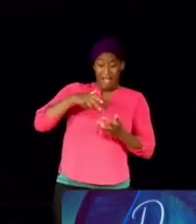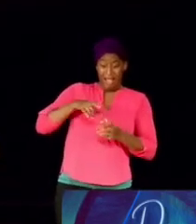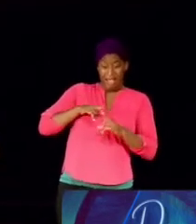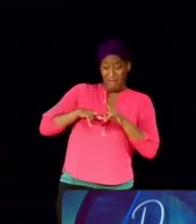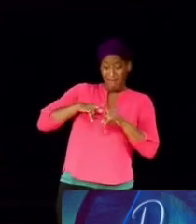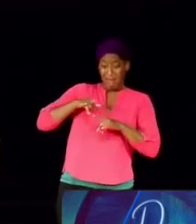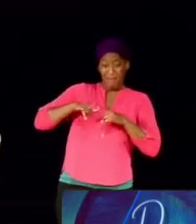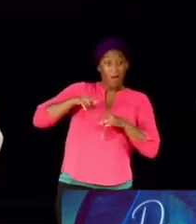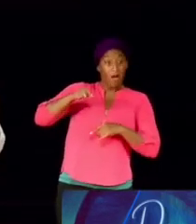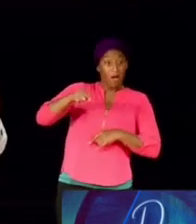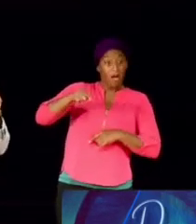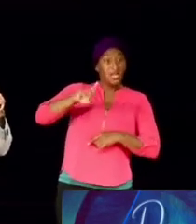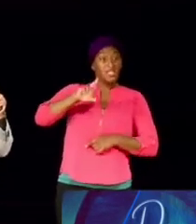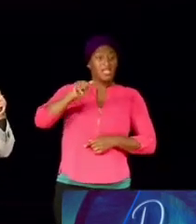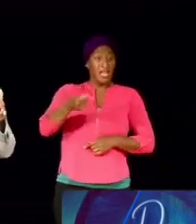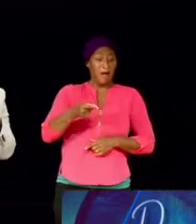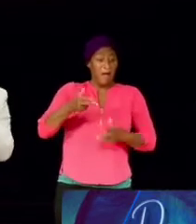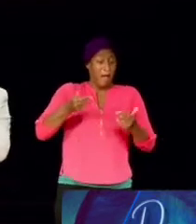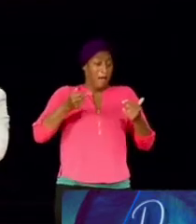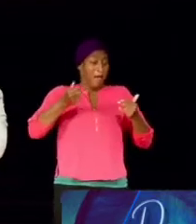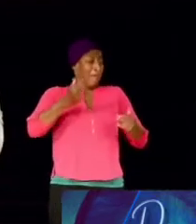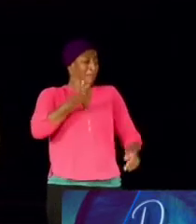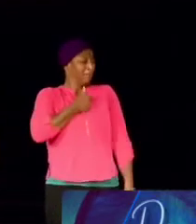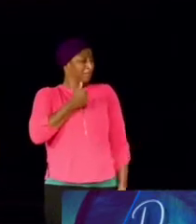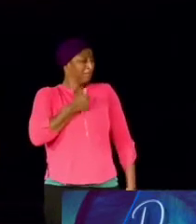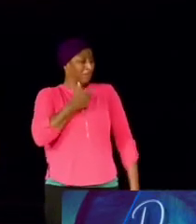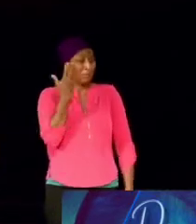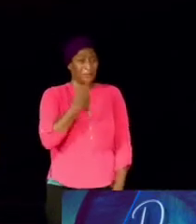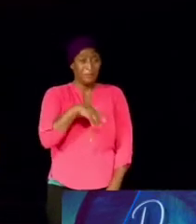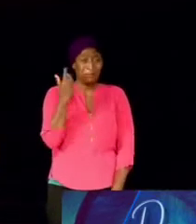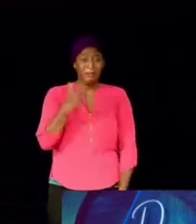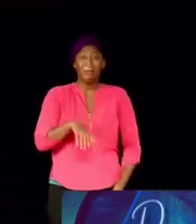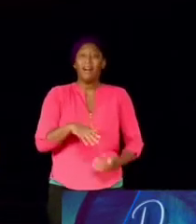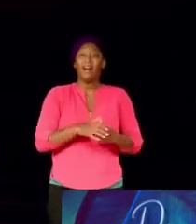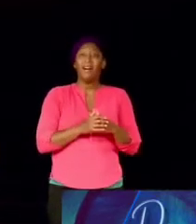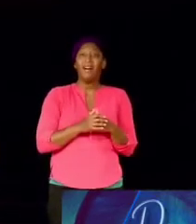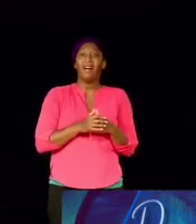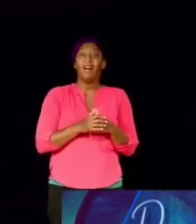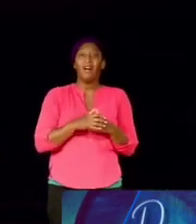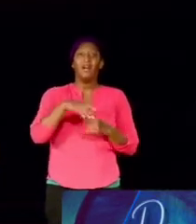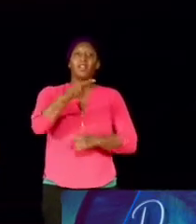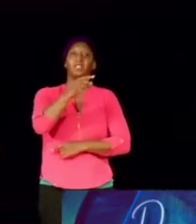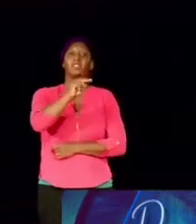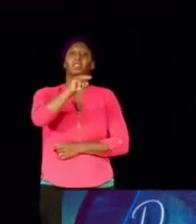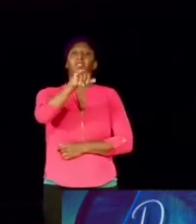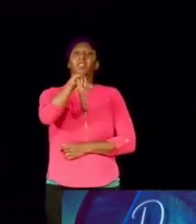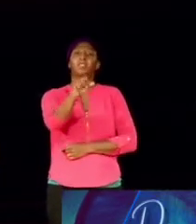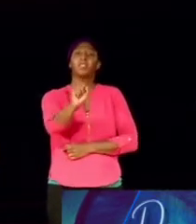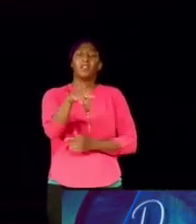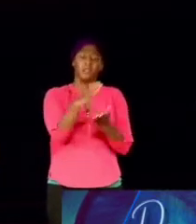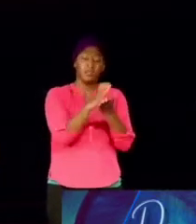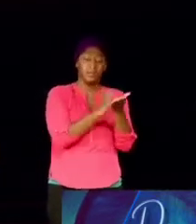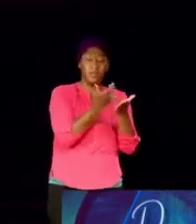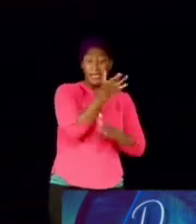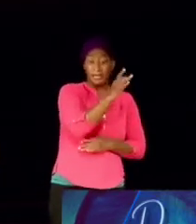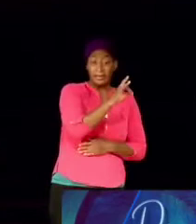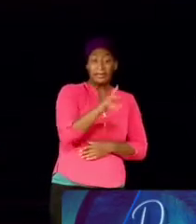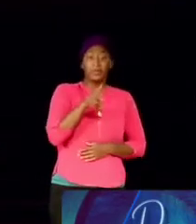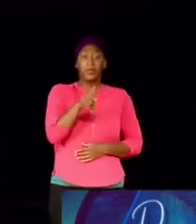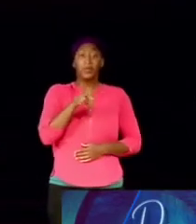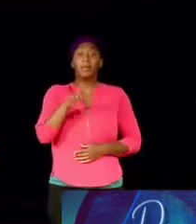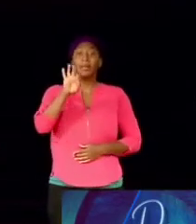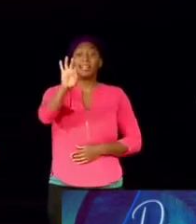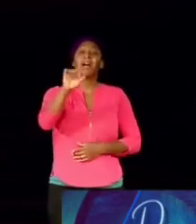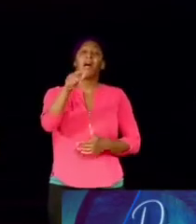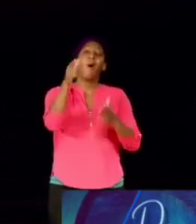actually says Sarah laughed at herself. Genesis chapter 18, verse number 9. I hope you have a little bit of time